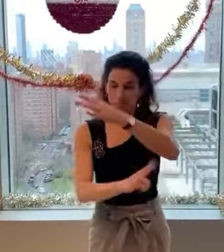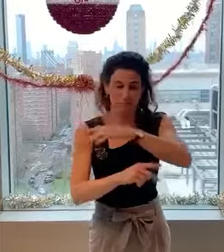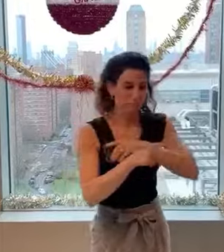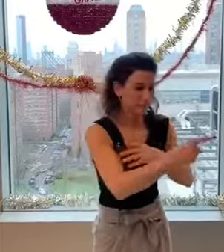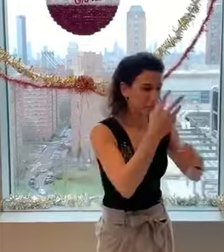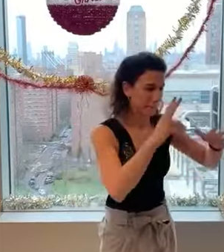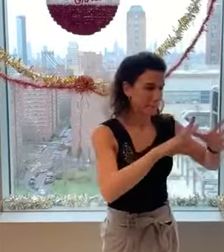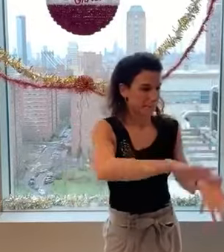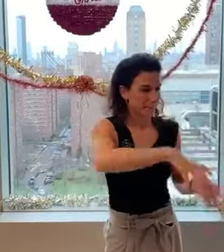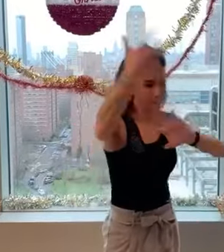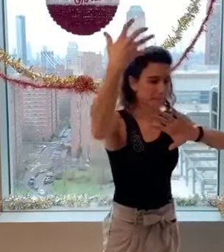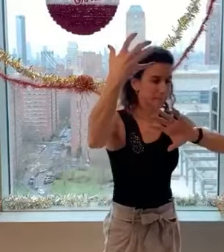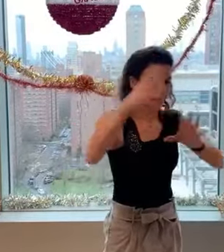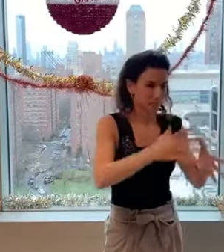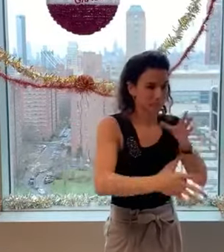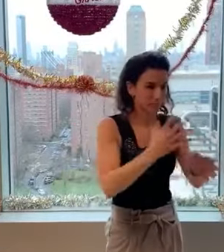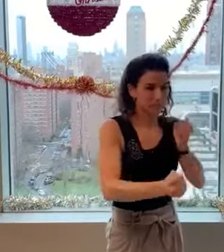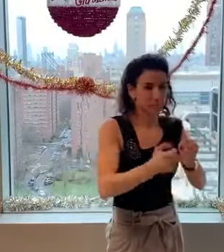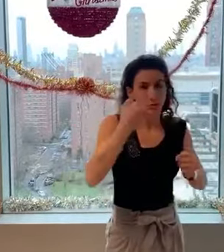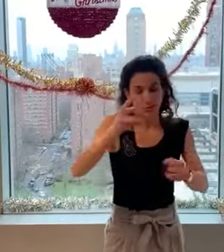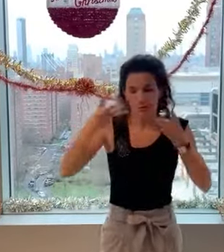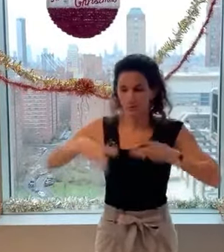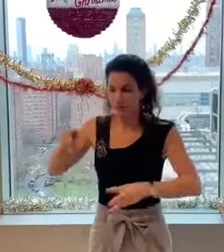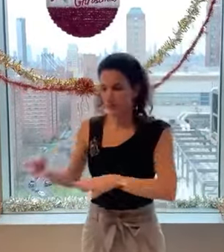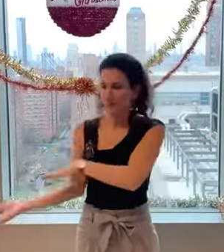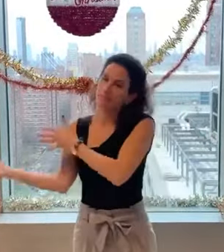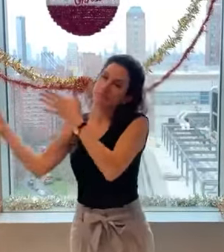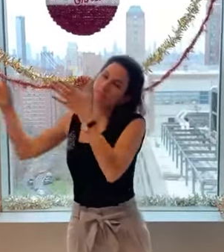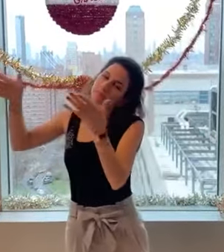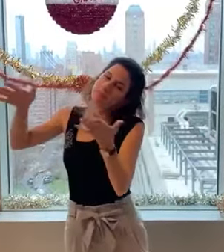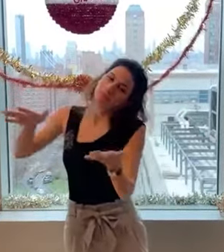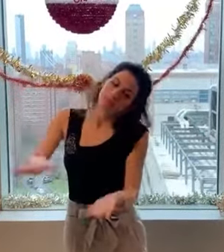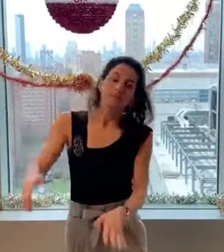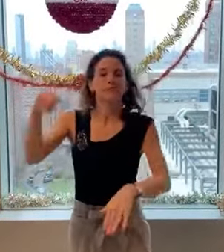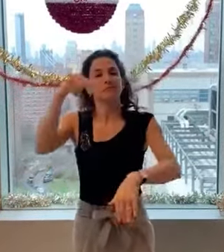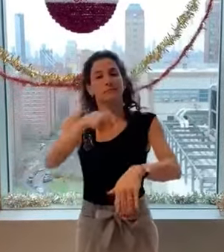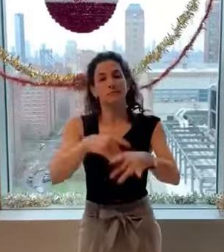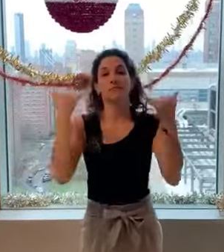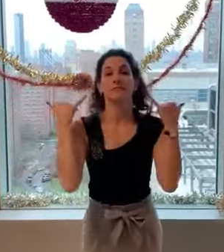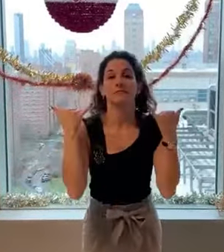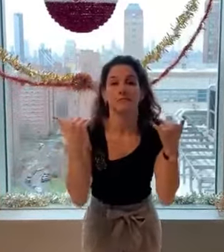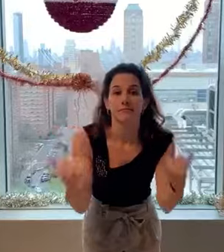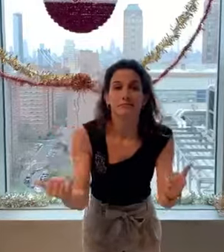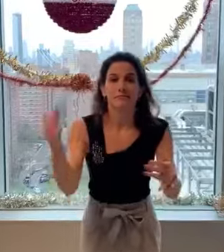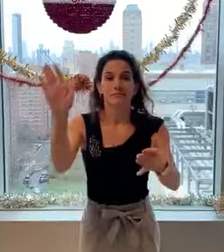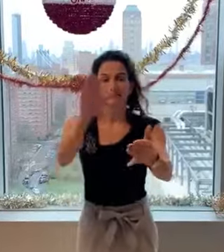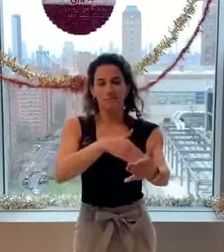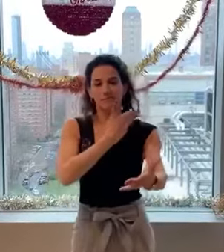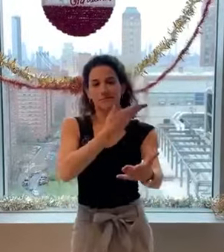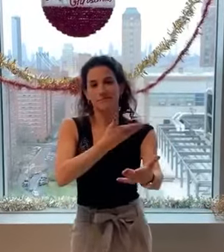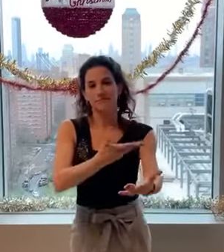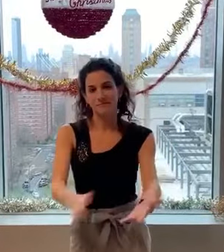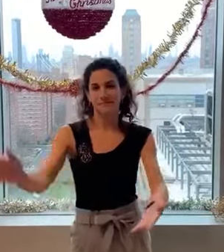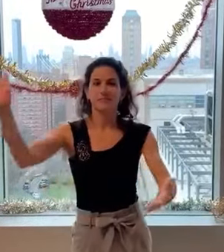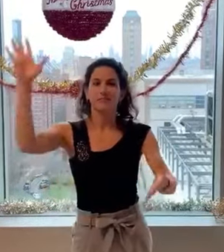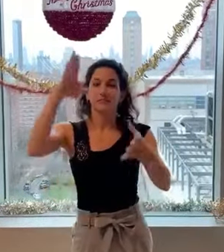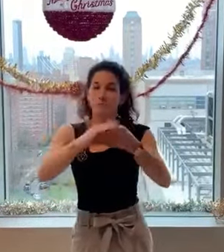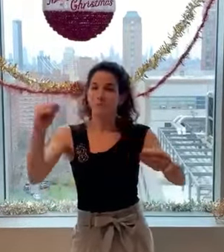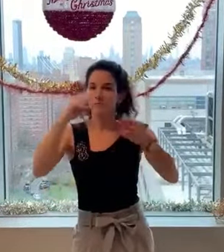he burned Or the way that she died It's time now to sing out Though the story